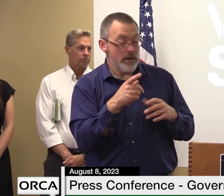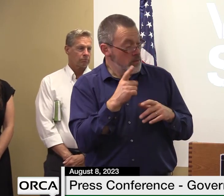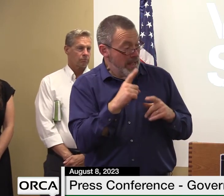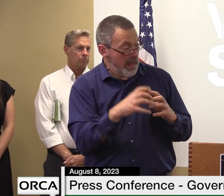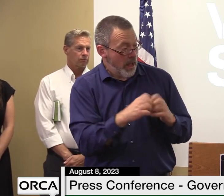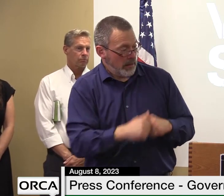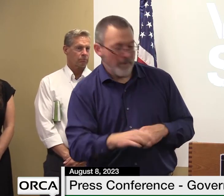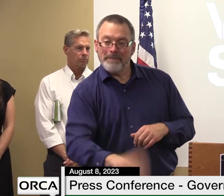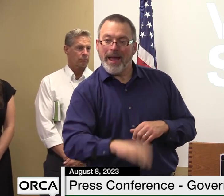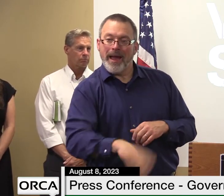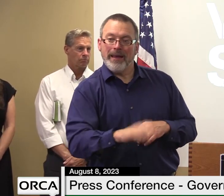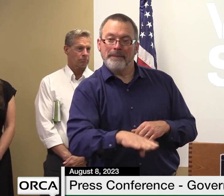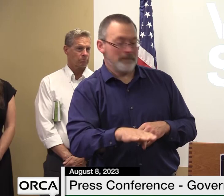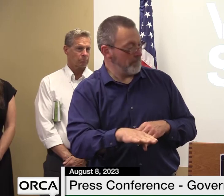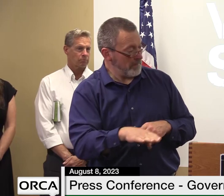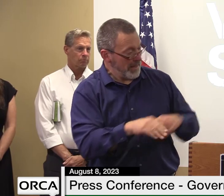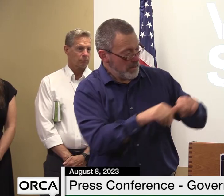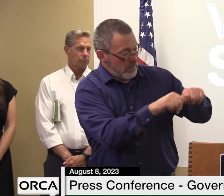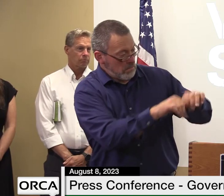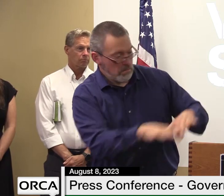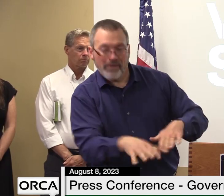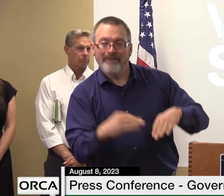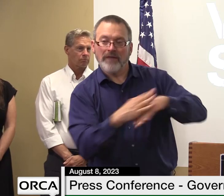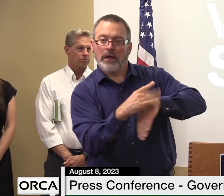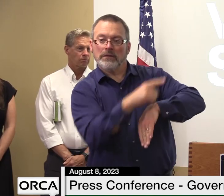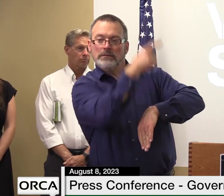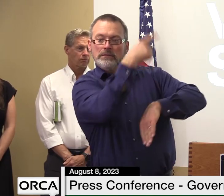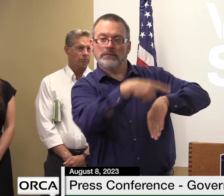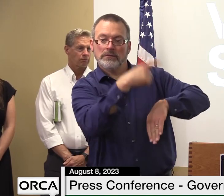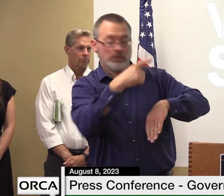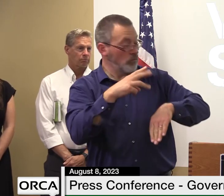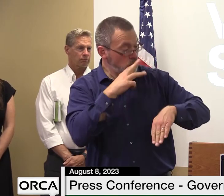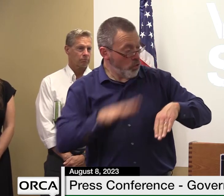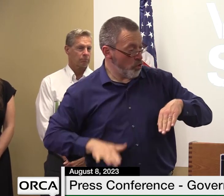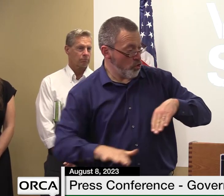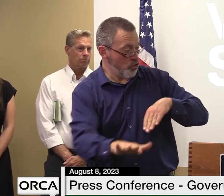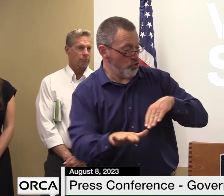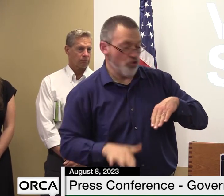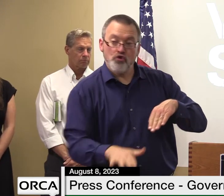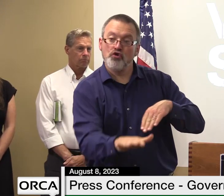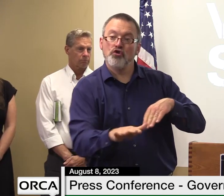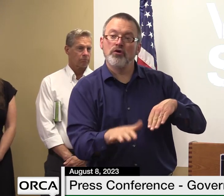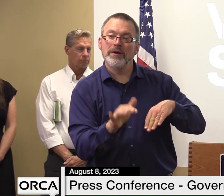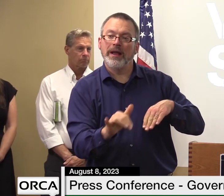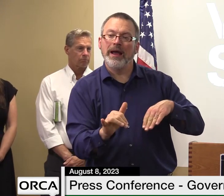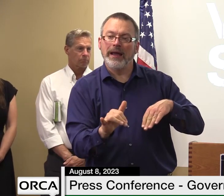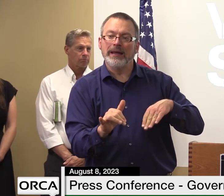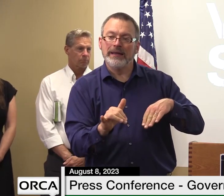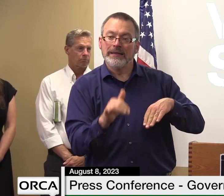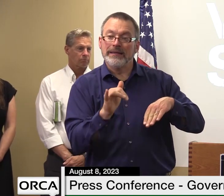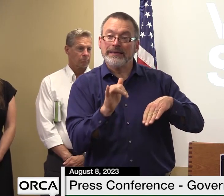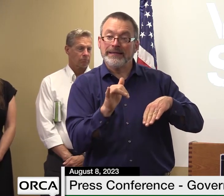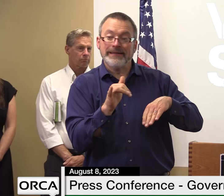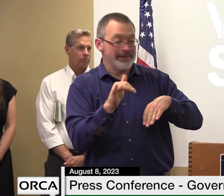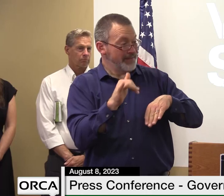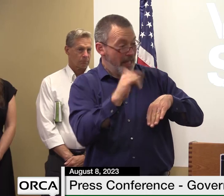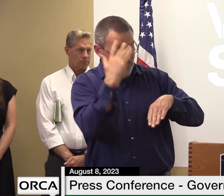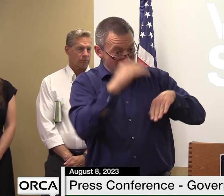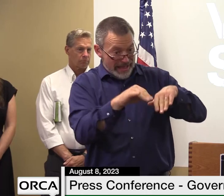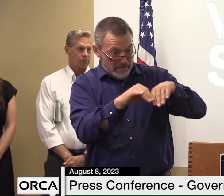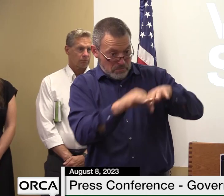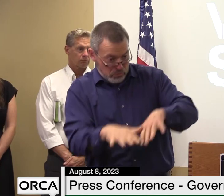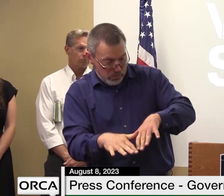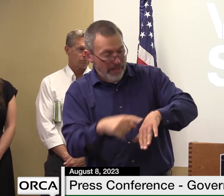that slid down so that it was probably the river is probably down here and undermine the slope and and that caused the the